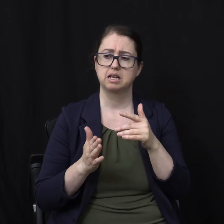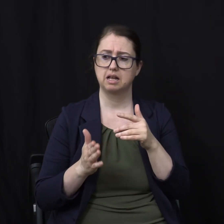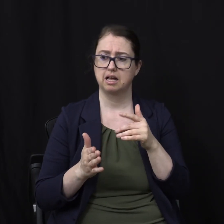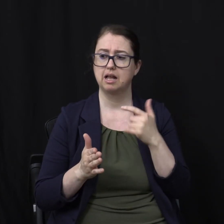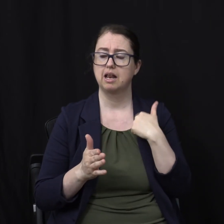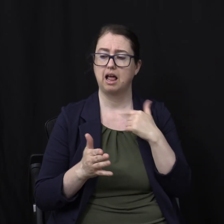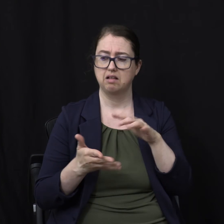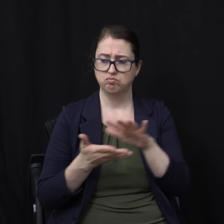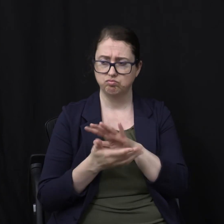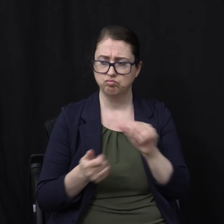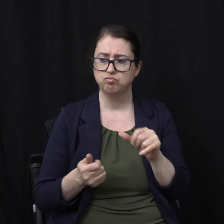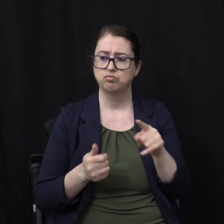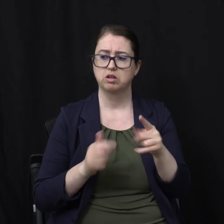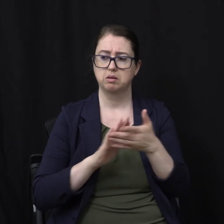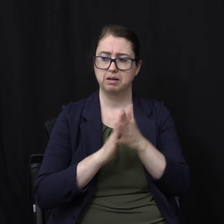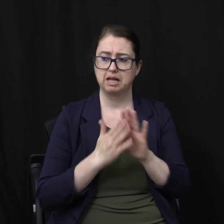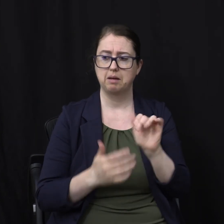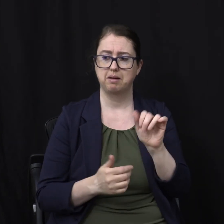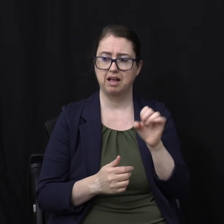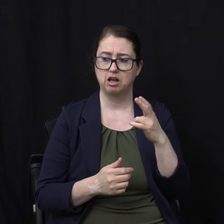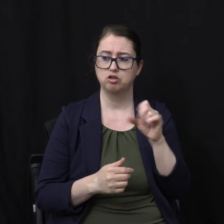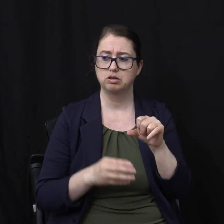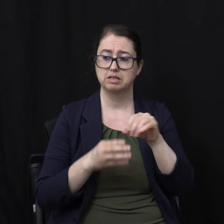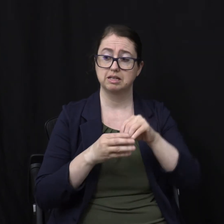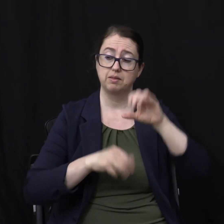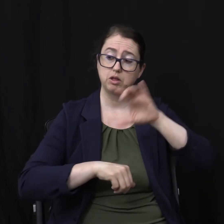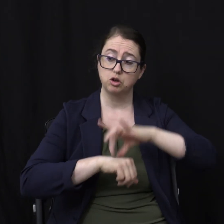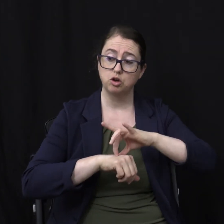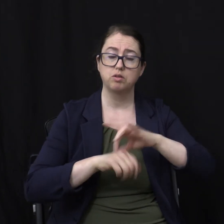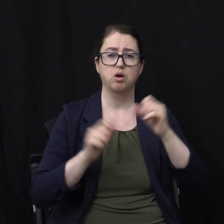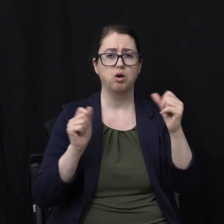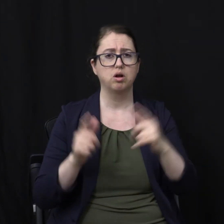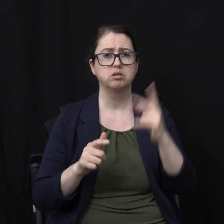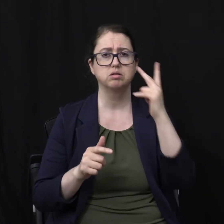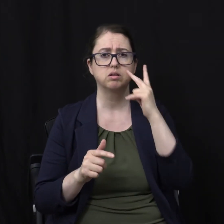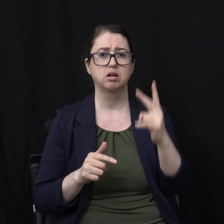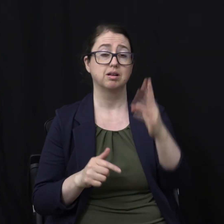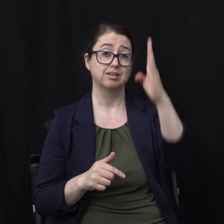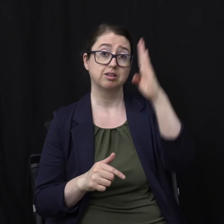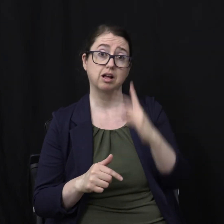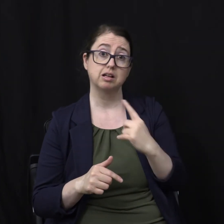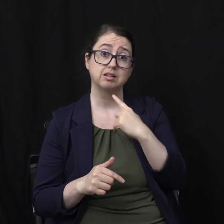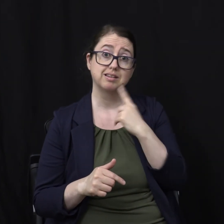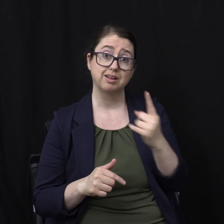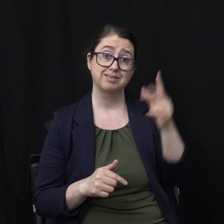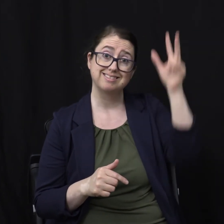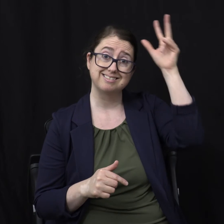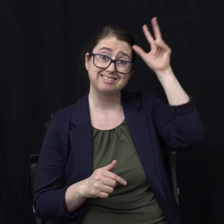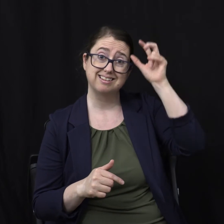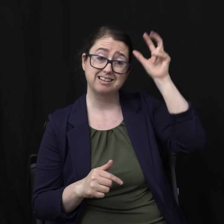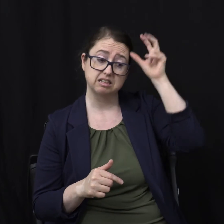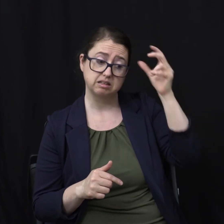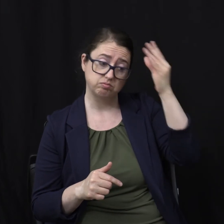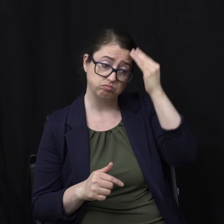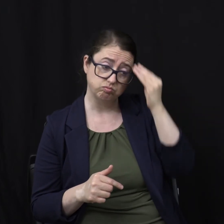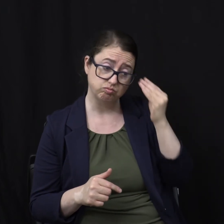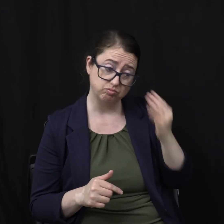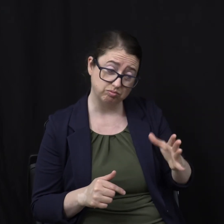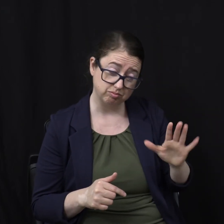is a prophecy About the future Upon the earth In the sight Of all who saw you God says To Satan He's going to be turned